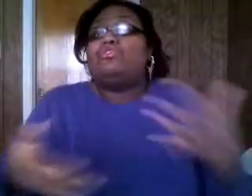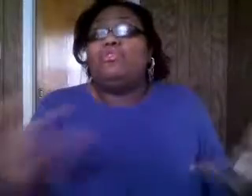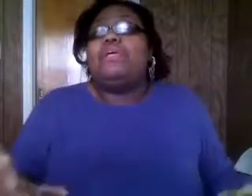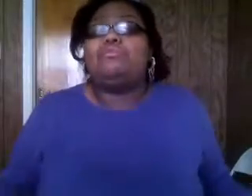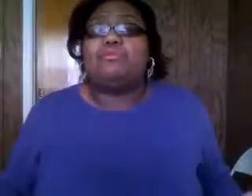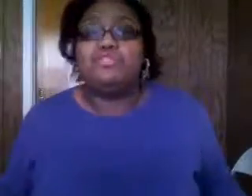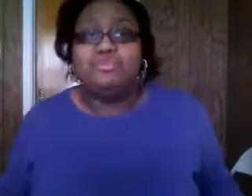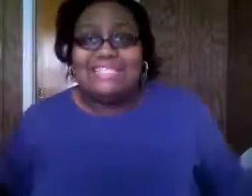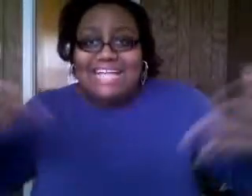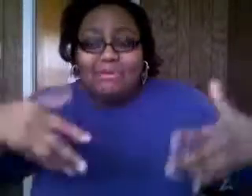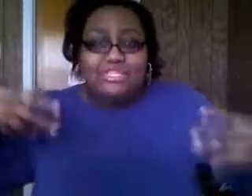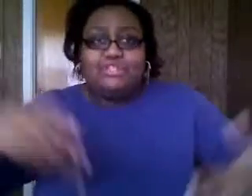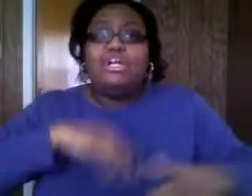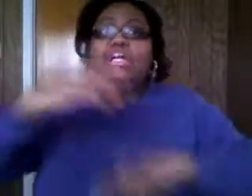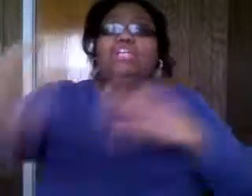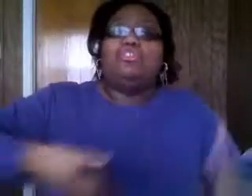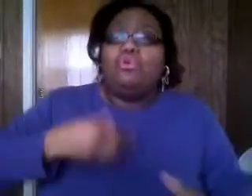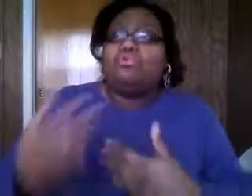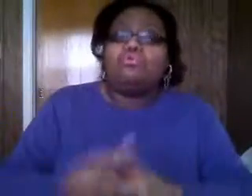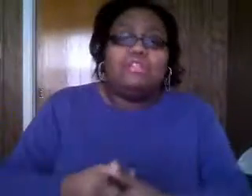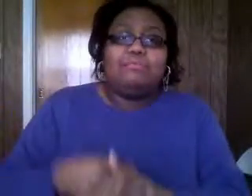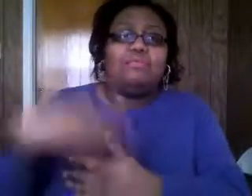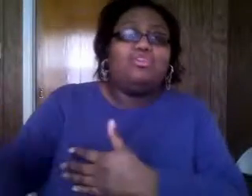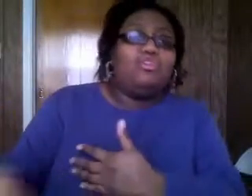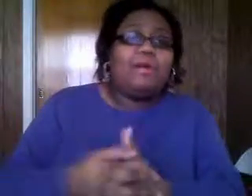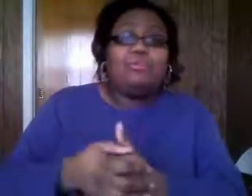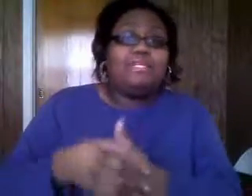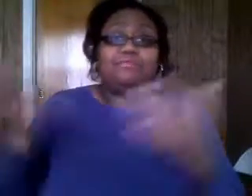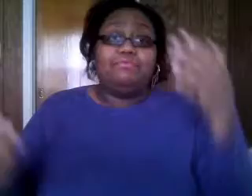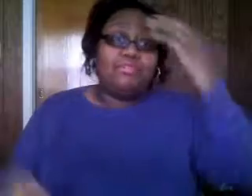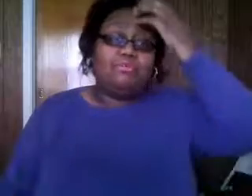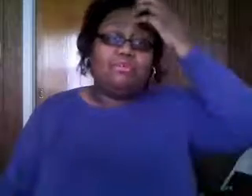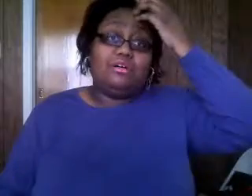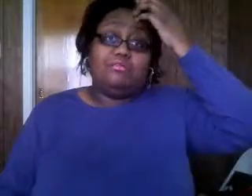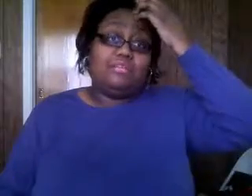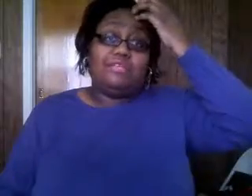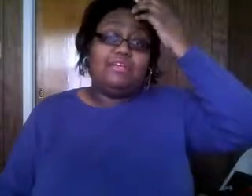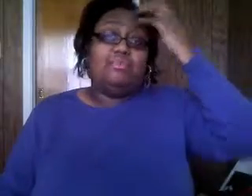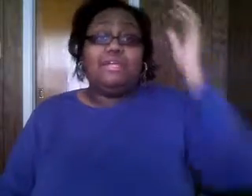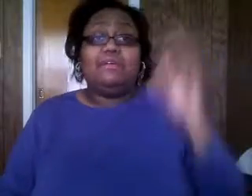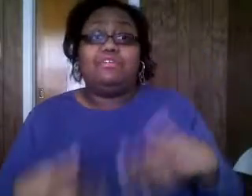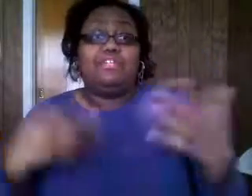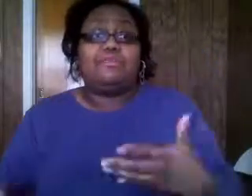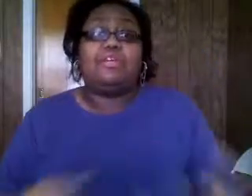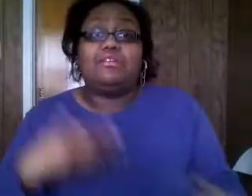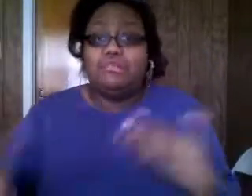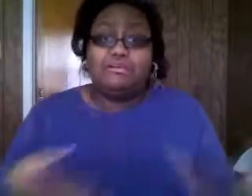was doing what he was supposed to be doing he's out here you know letting people know about what he you know uh believe in or whatever and he's trying to you know